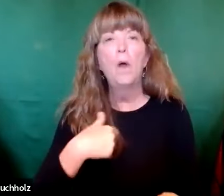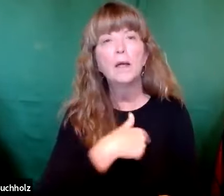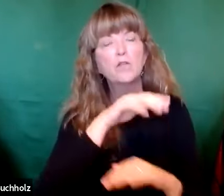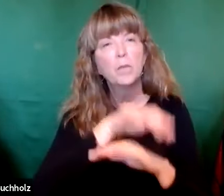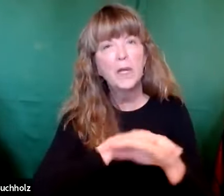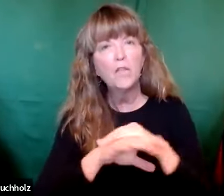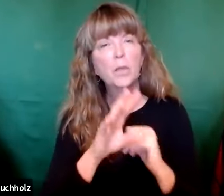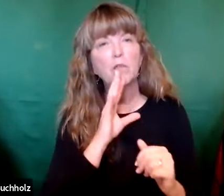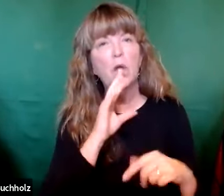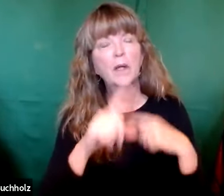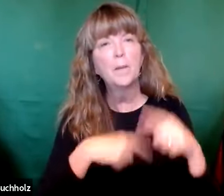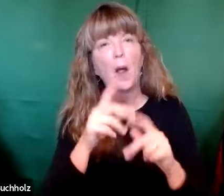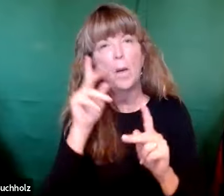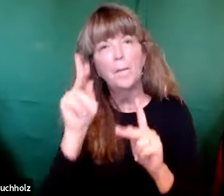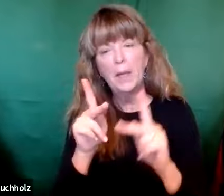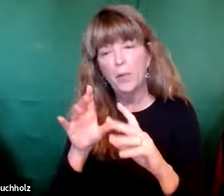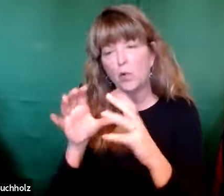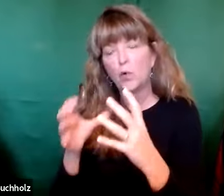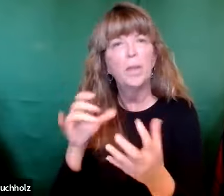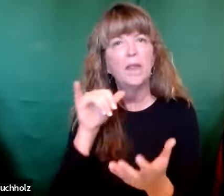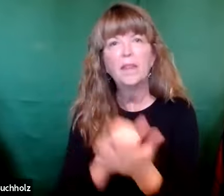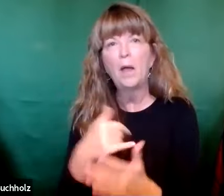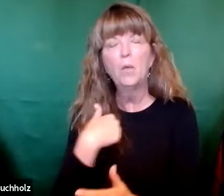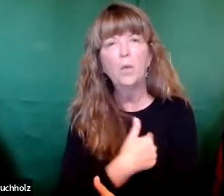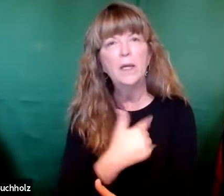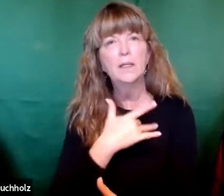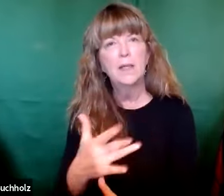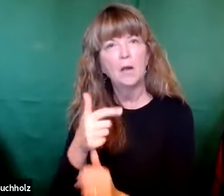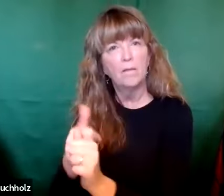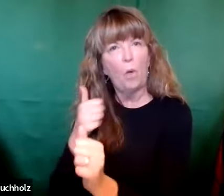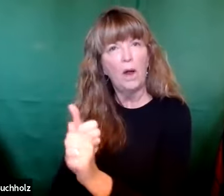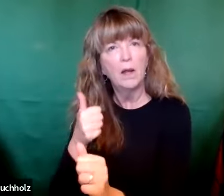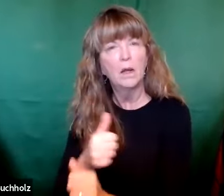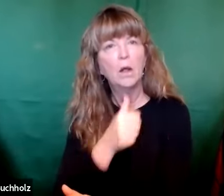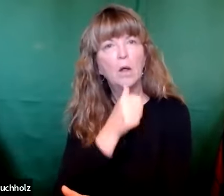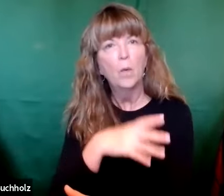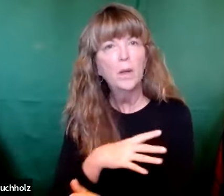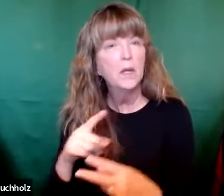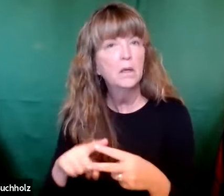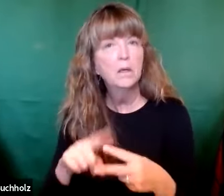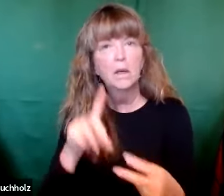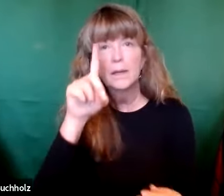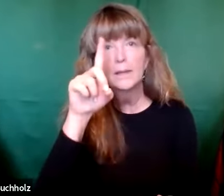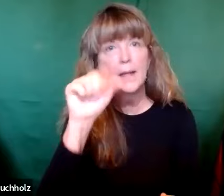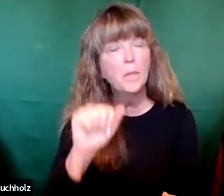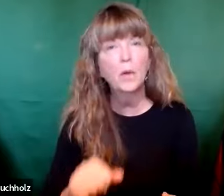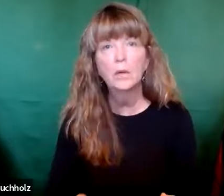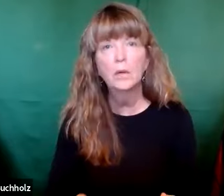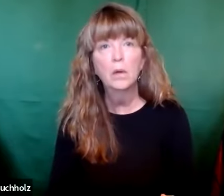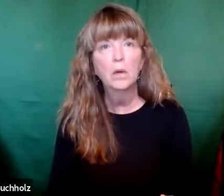two women. And I want us to be comfortable talking about types of people